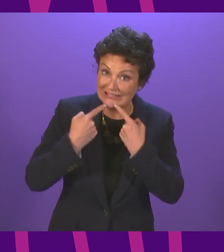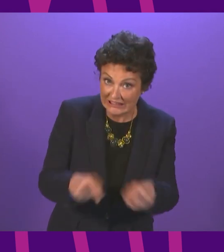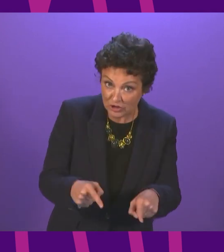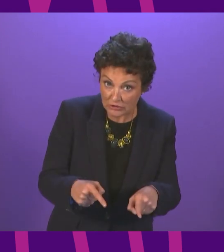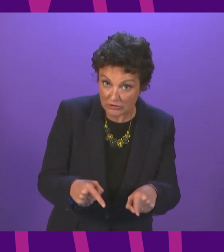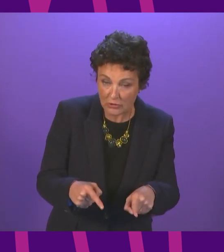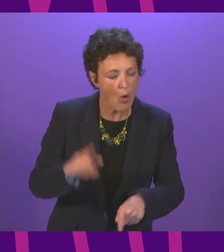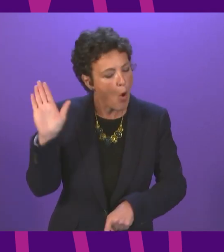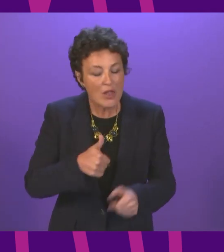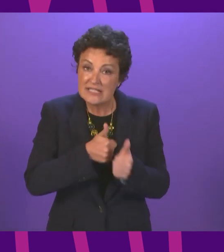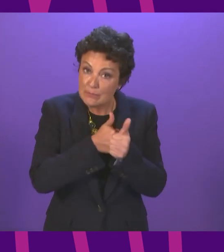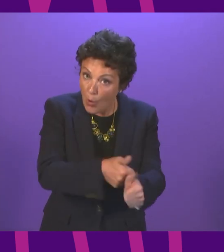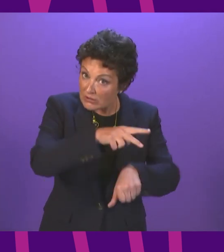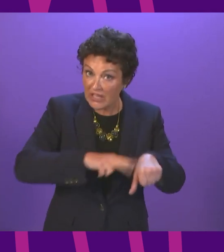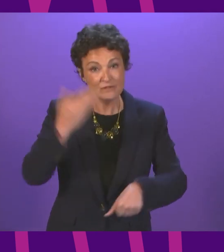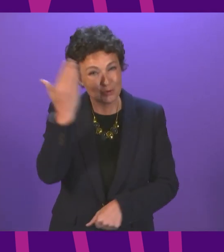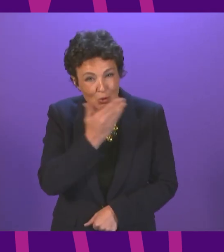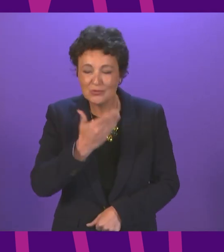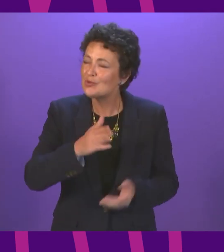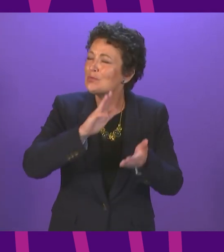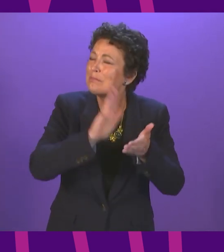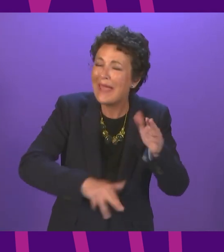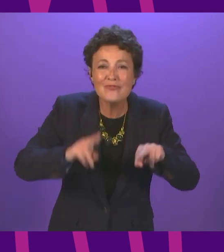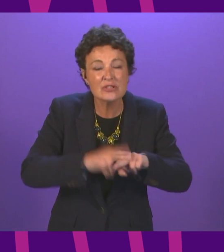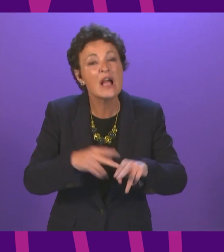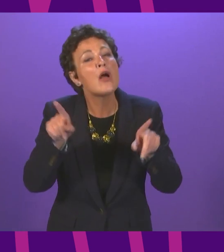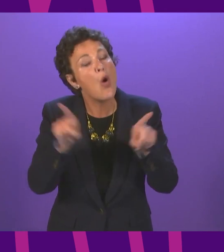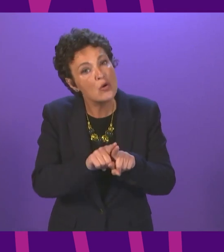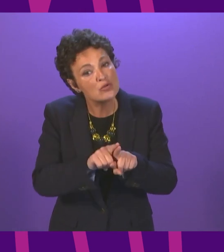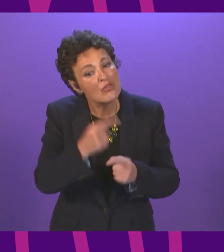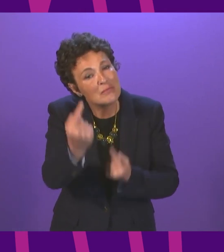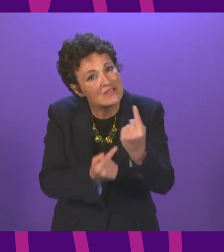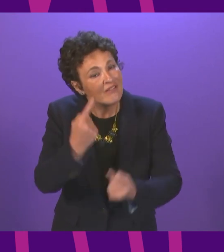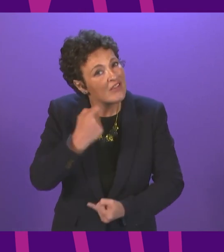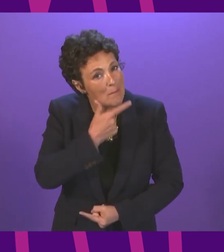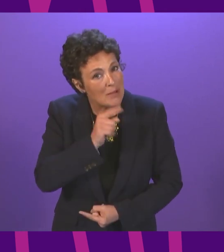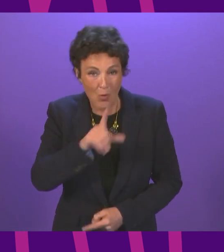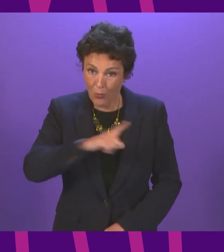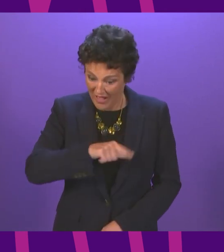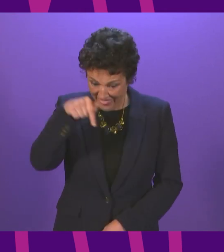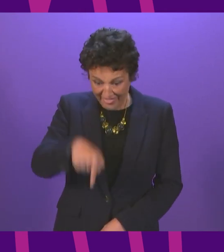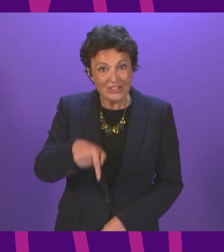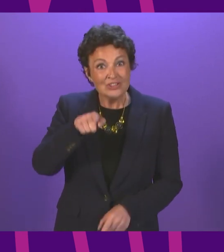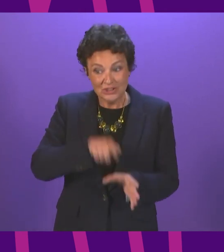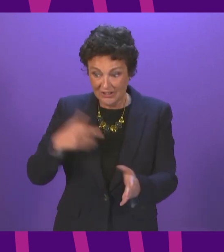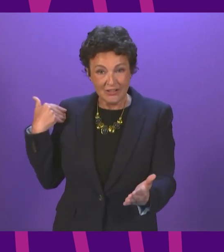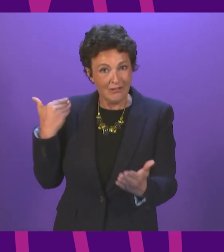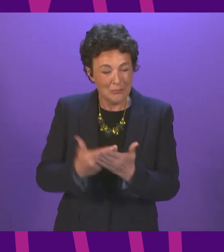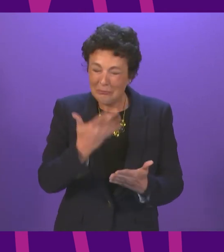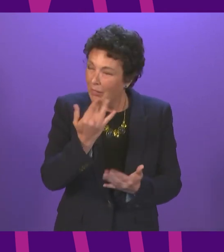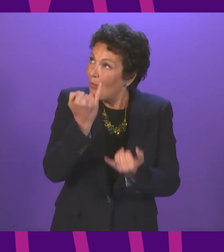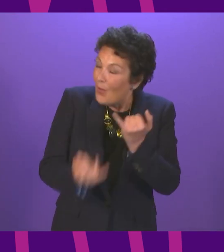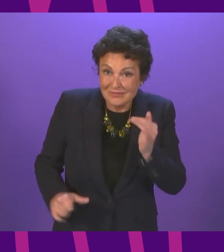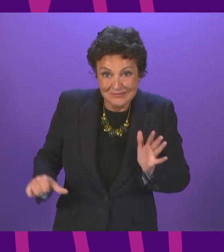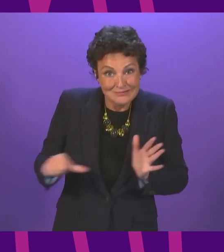to all support staff in our schools, to parents and to young people. This has been the most difficult year any of them will ever